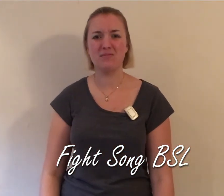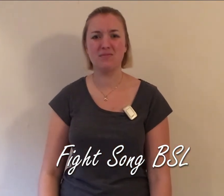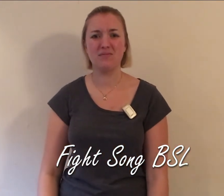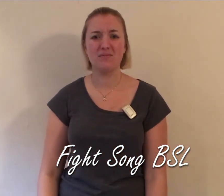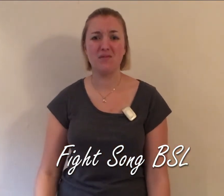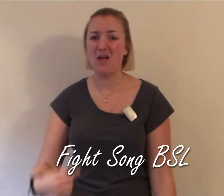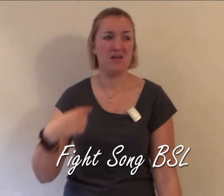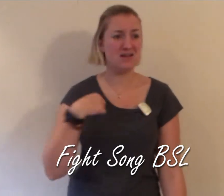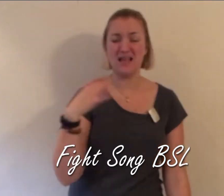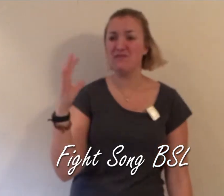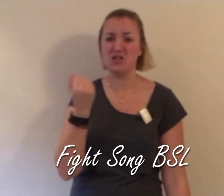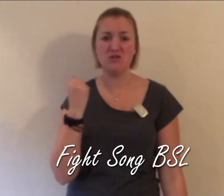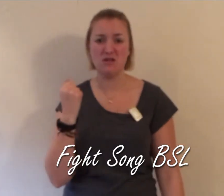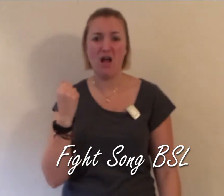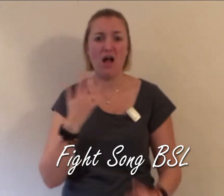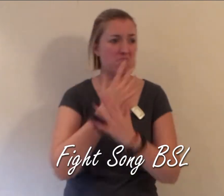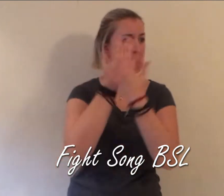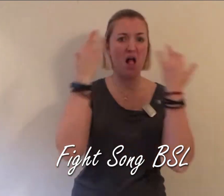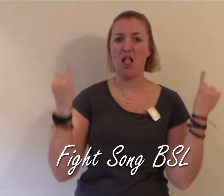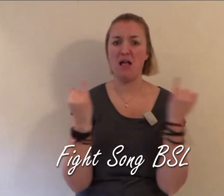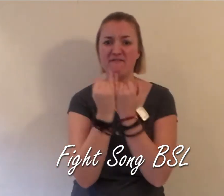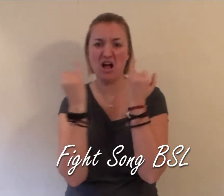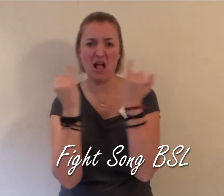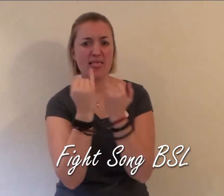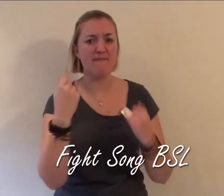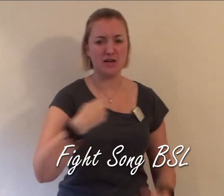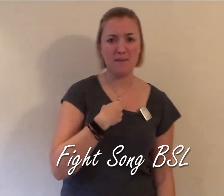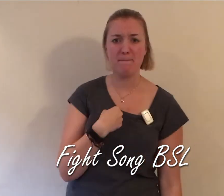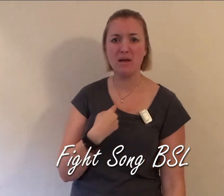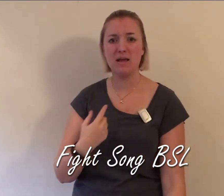Cause I've still got a lot of fight left in me